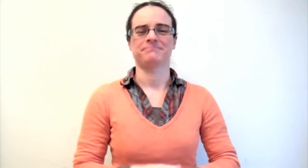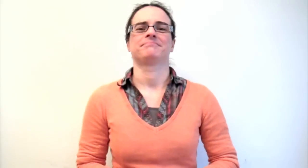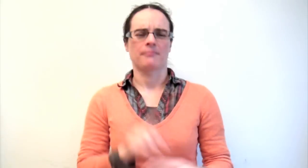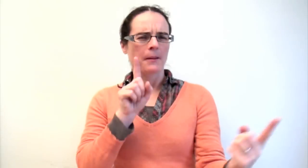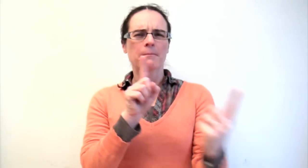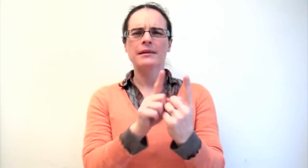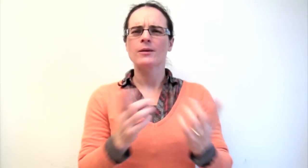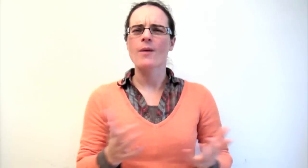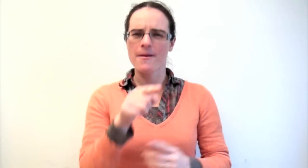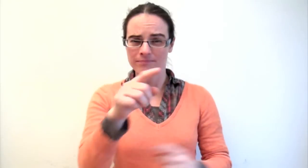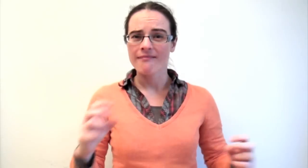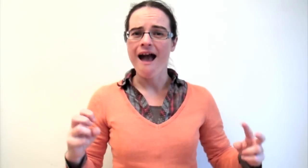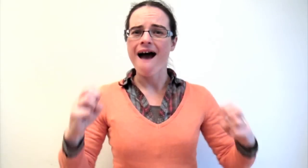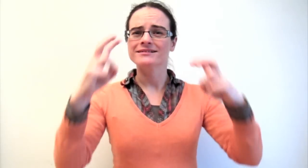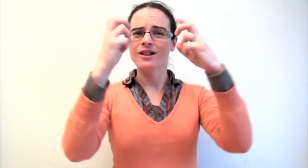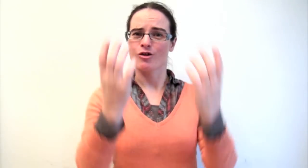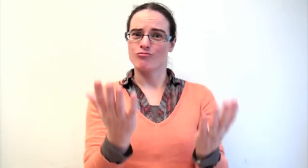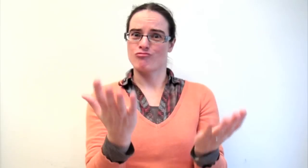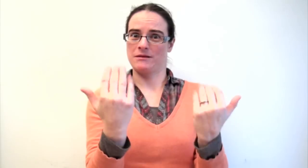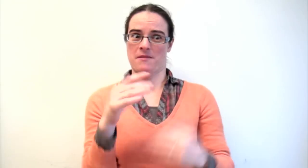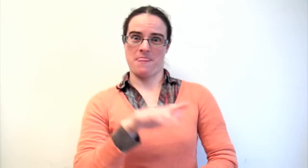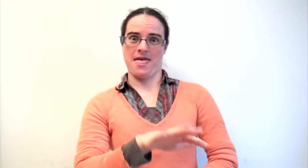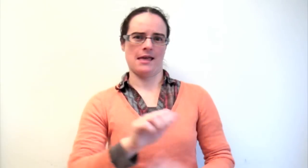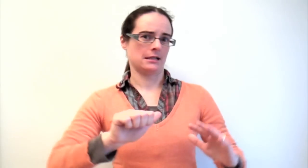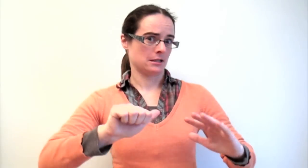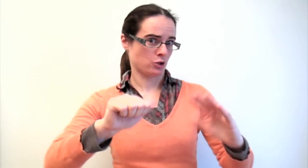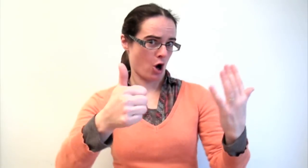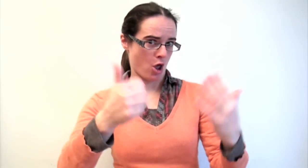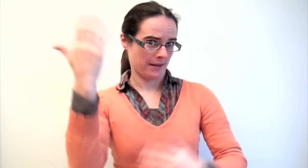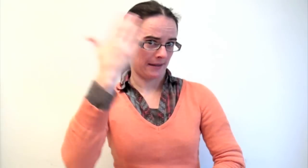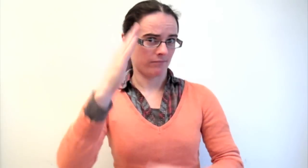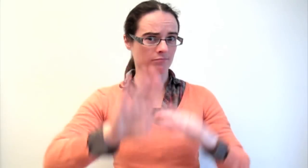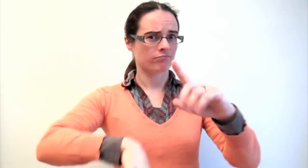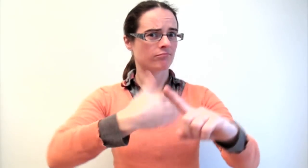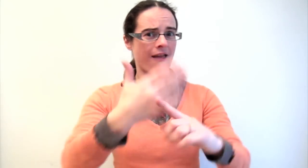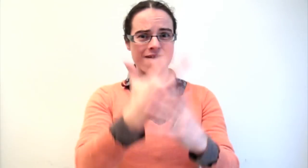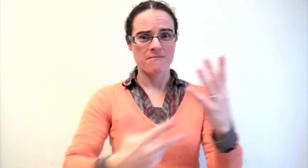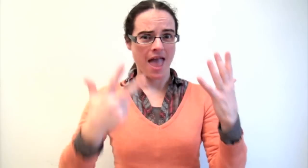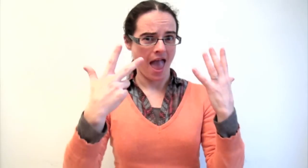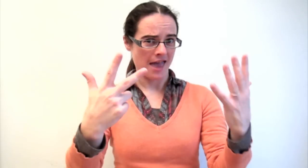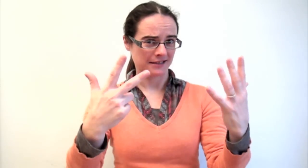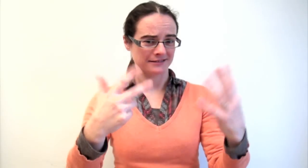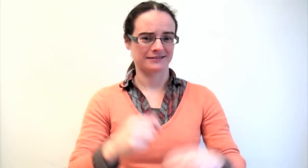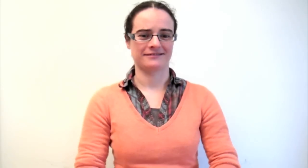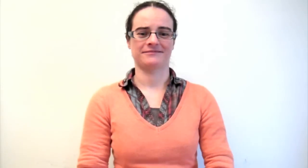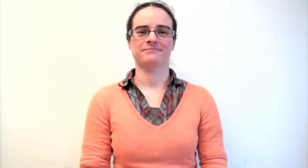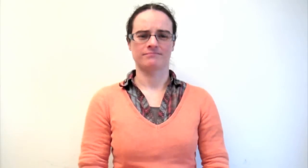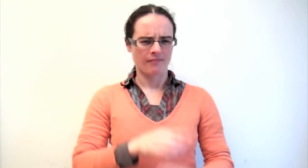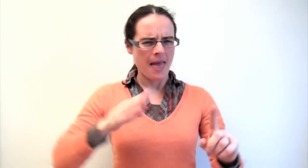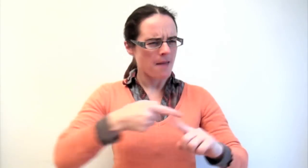weekly basis. You need to meet at the reception in the Castle Climbing Centre at 6 o'clock in the evening, and then the